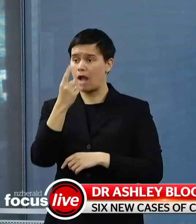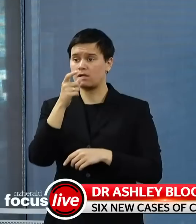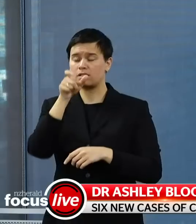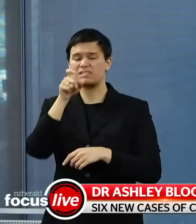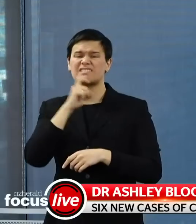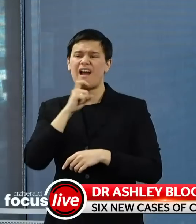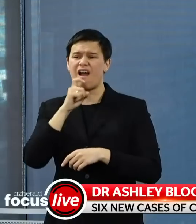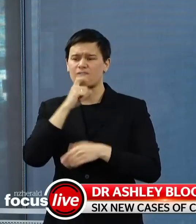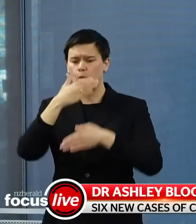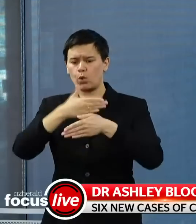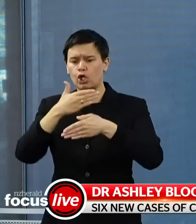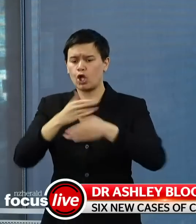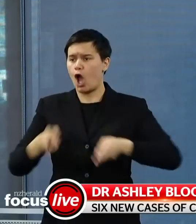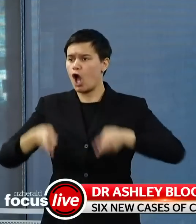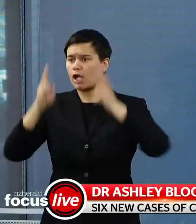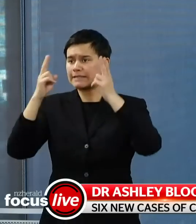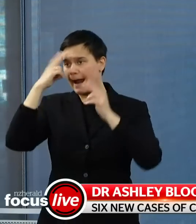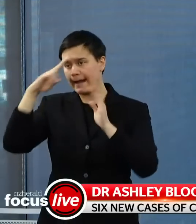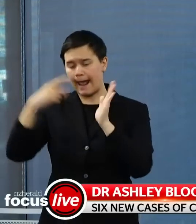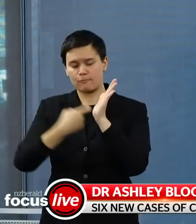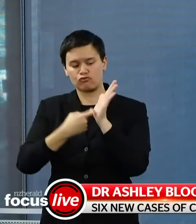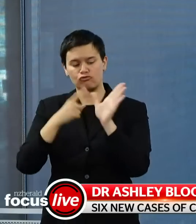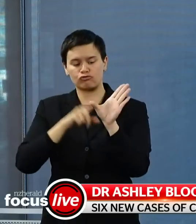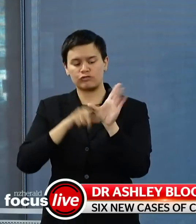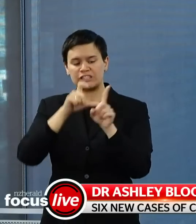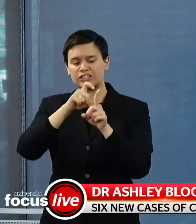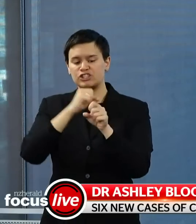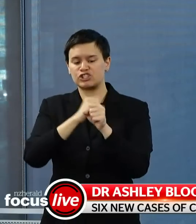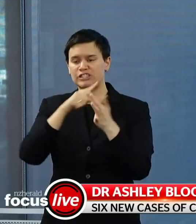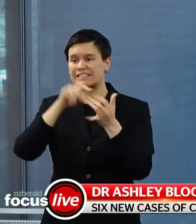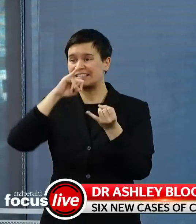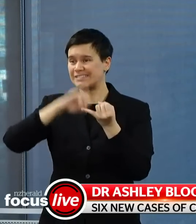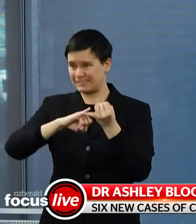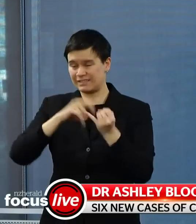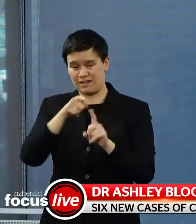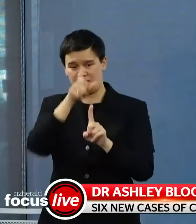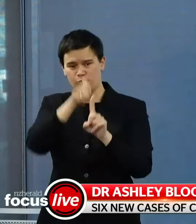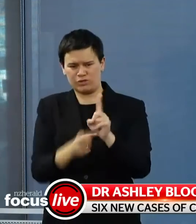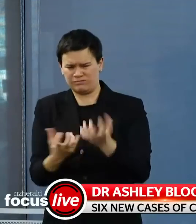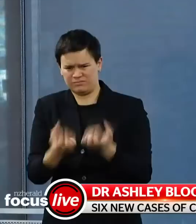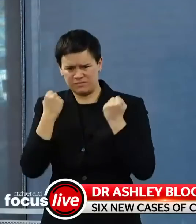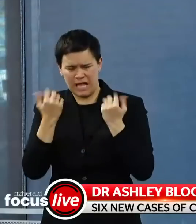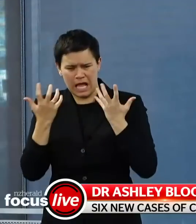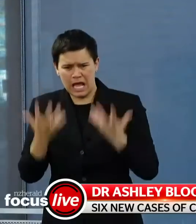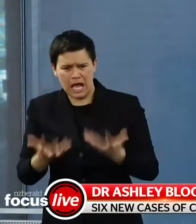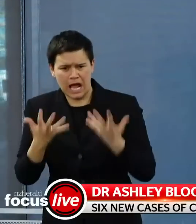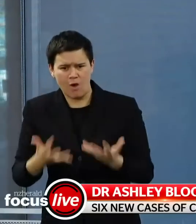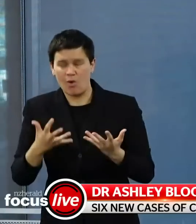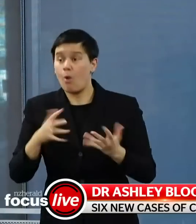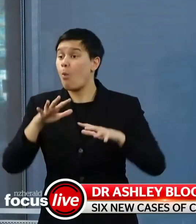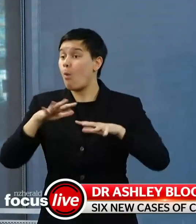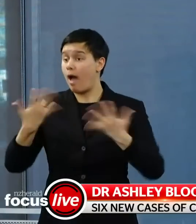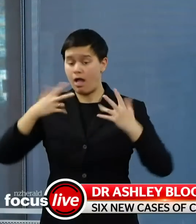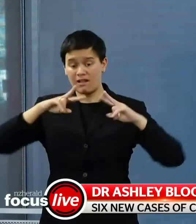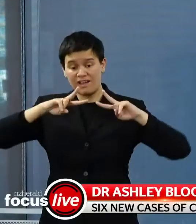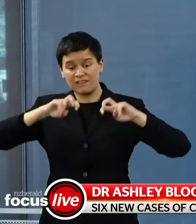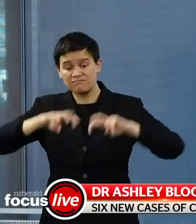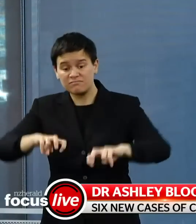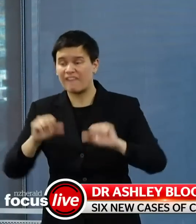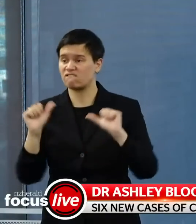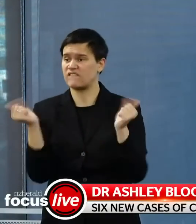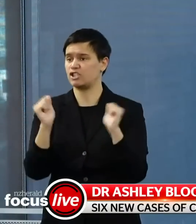investigation on this has now closed and concludes that the most likely source of infection was a one-off exposure event